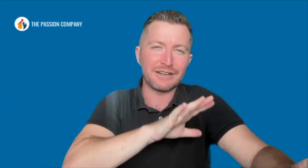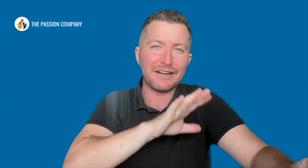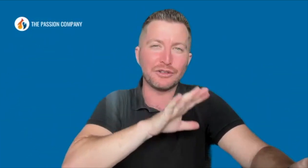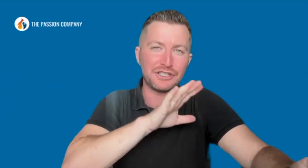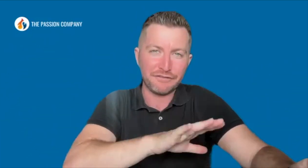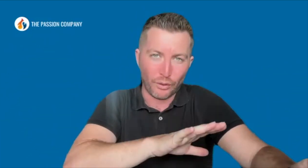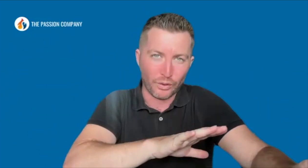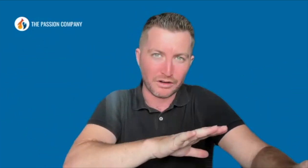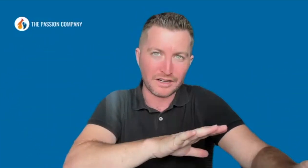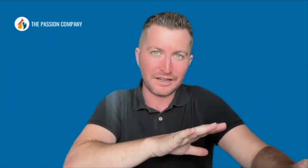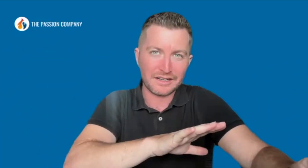energy for.